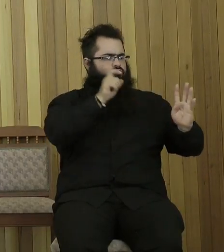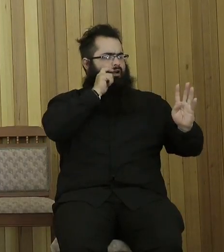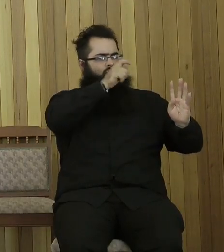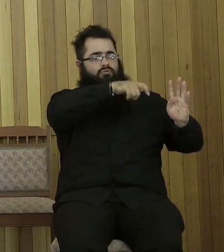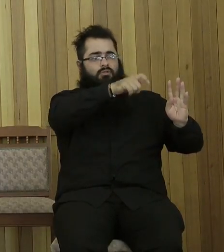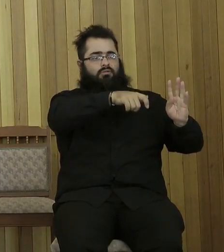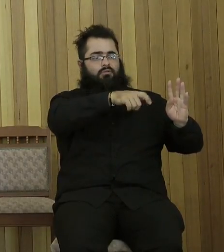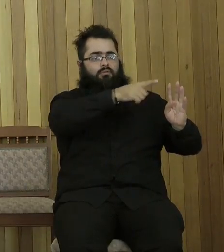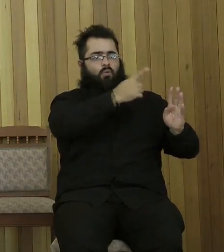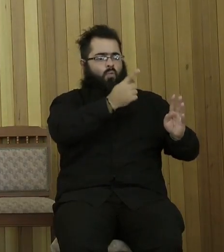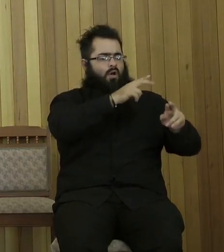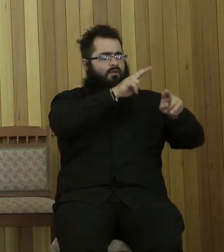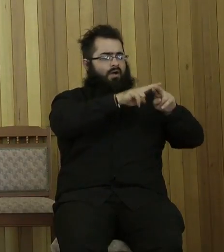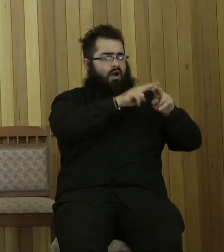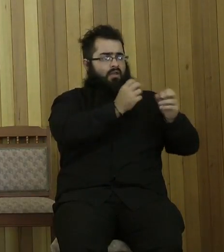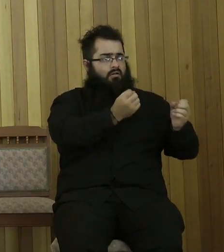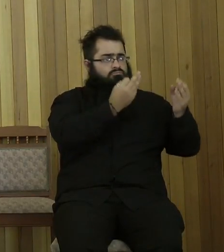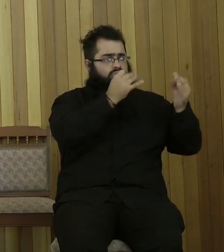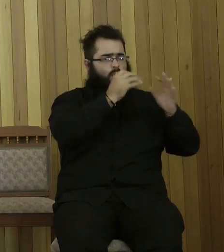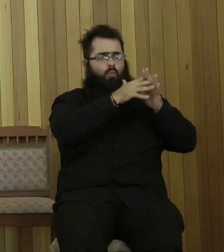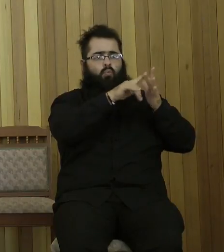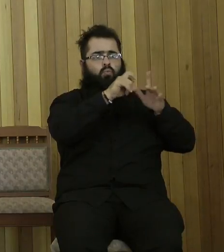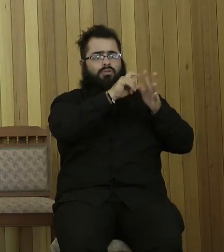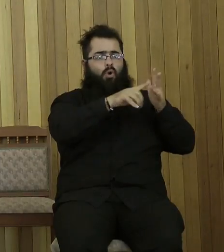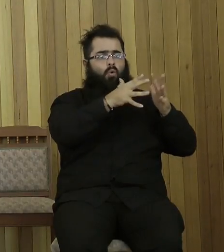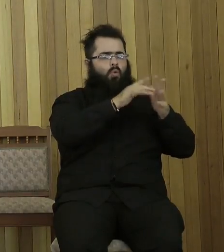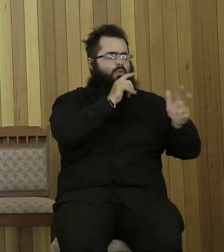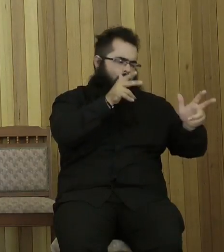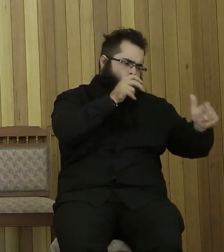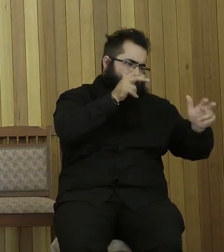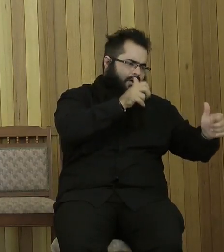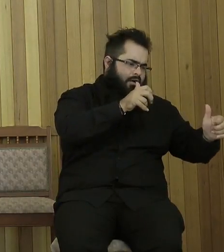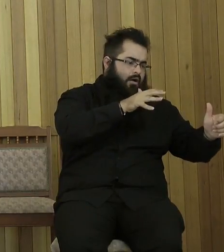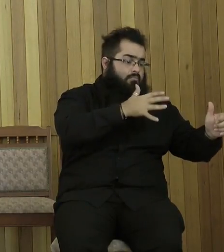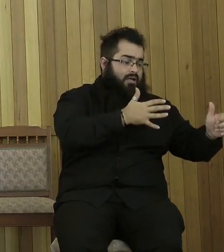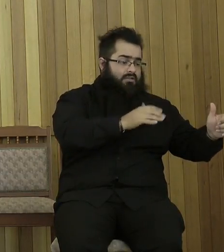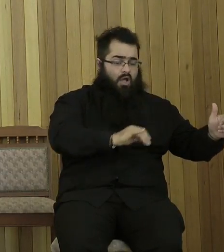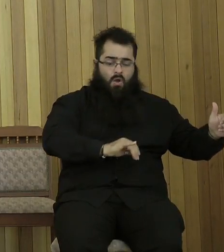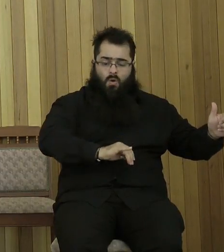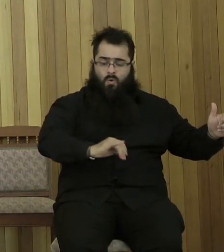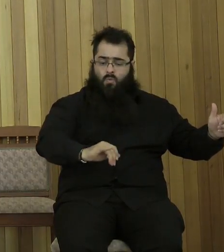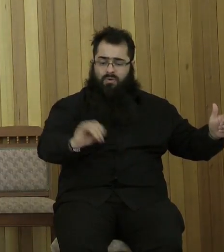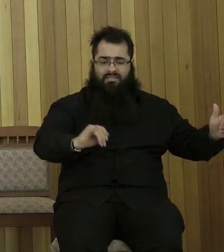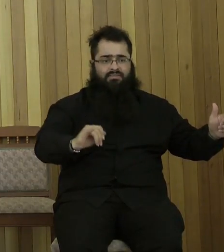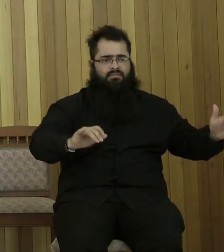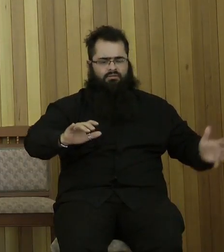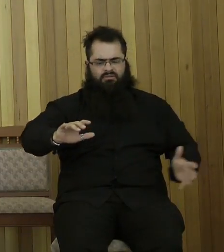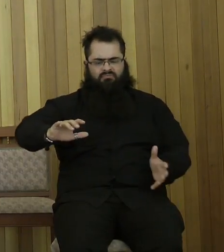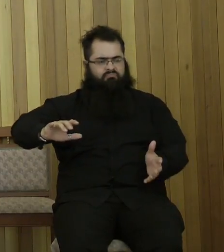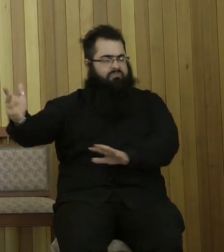wicked turns upside down. Isn't this a wonderful picture of just how good our God is? Notice,